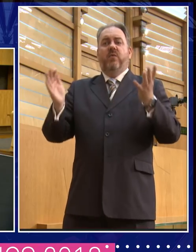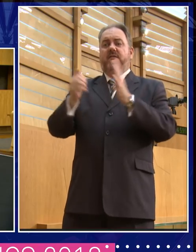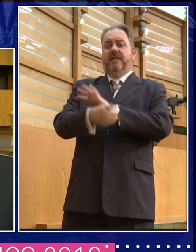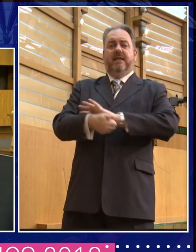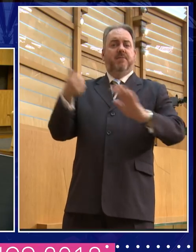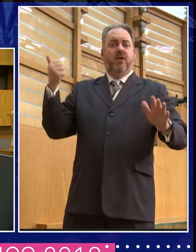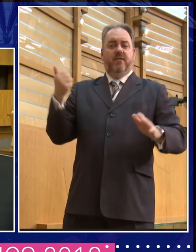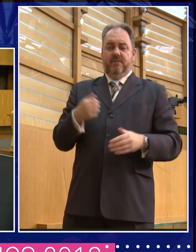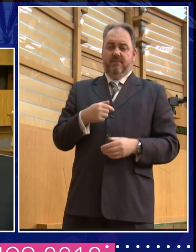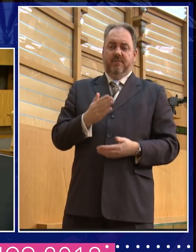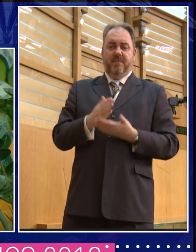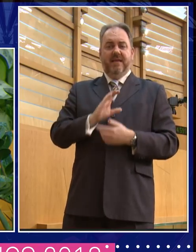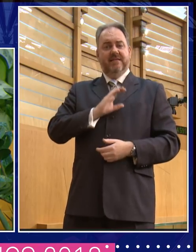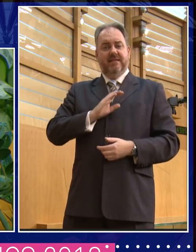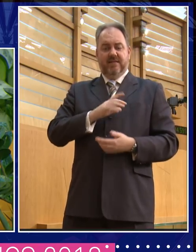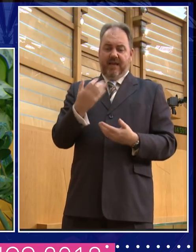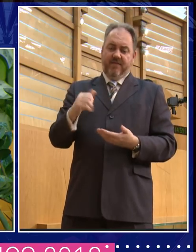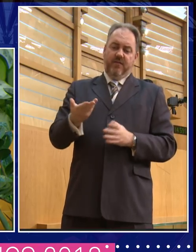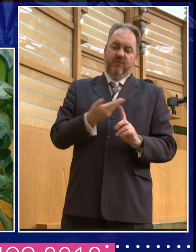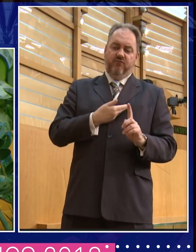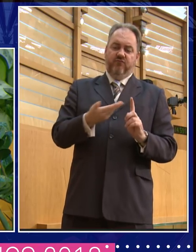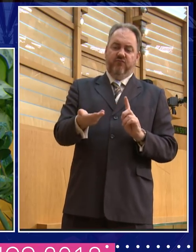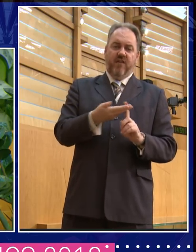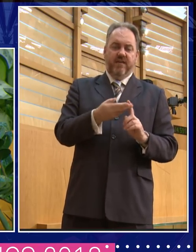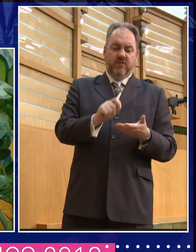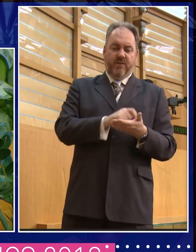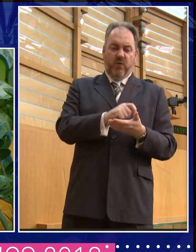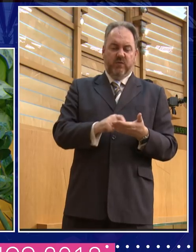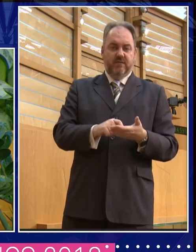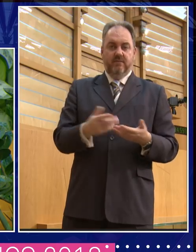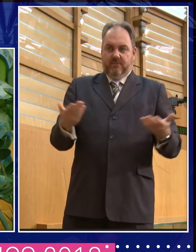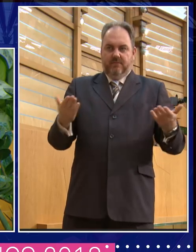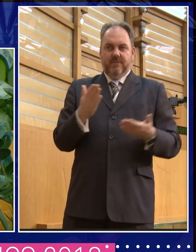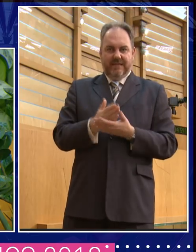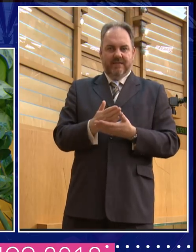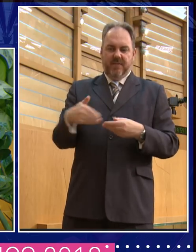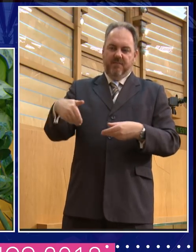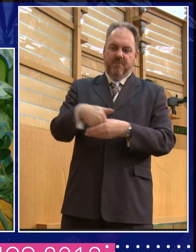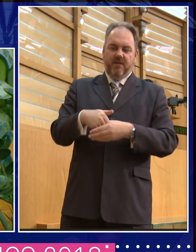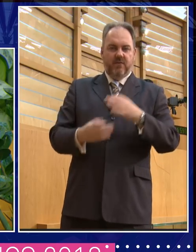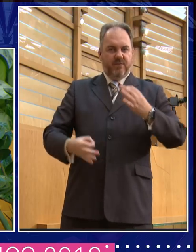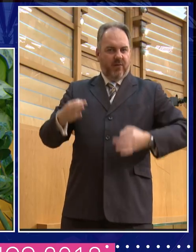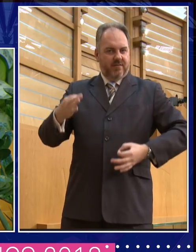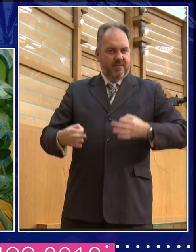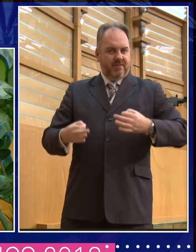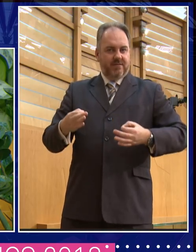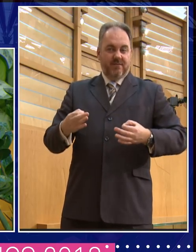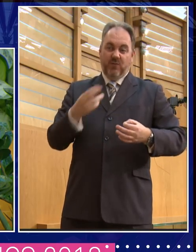being a citizen, um, is being a political being. And people sometimes